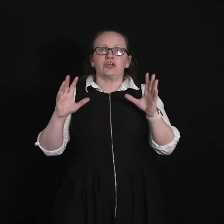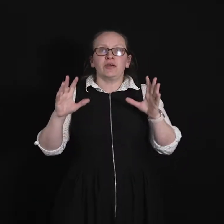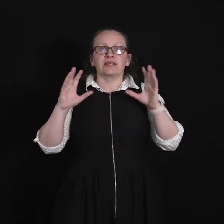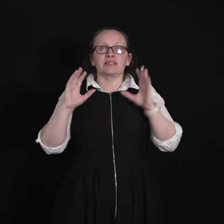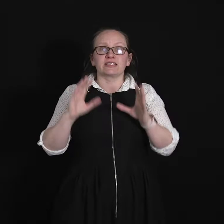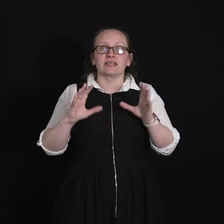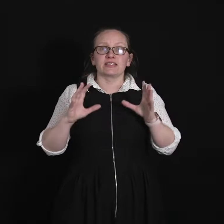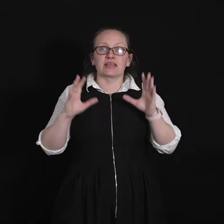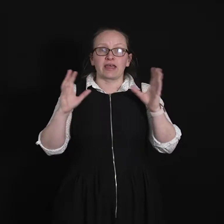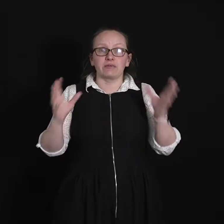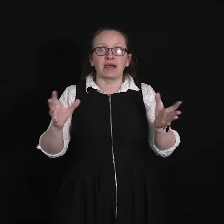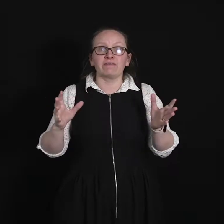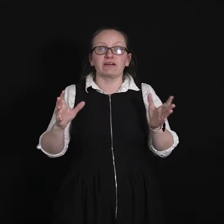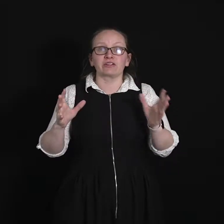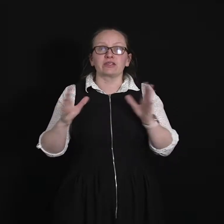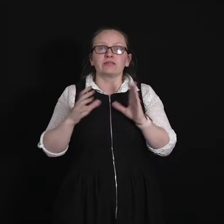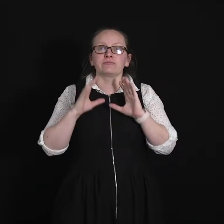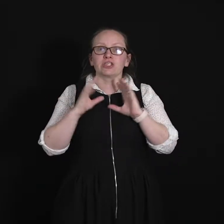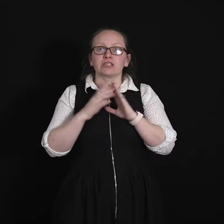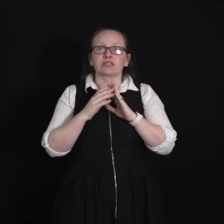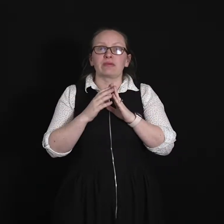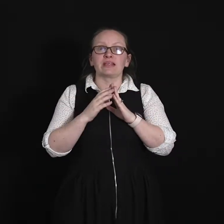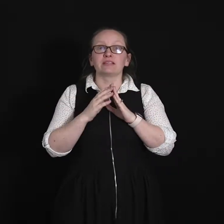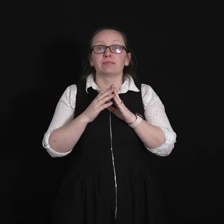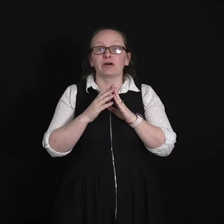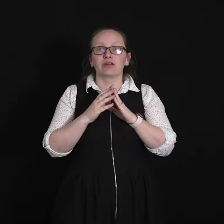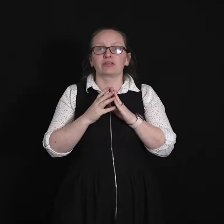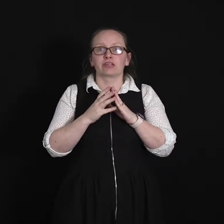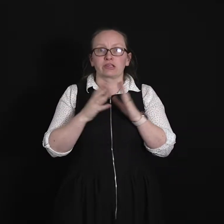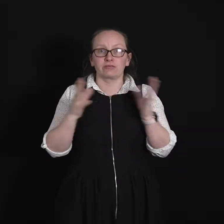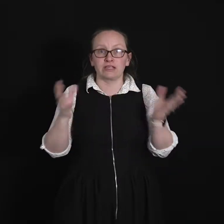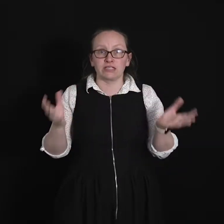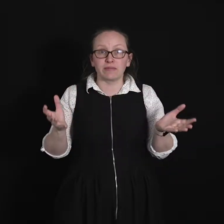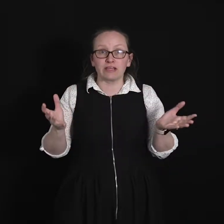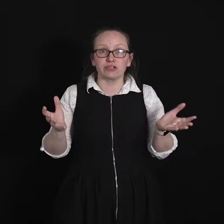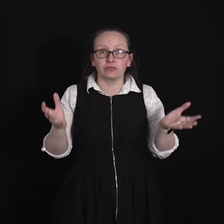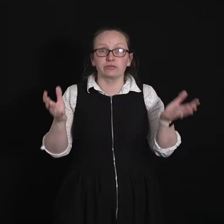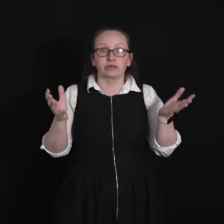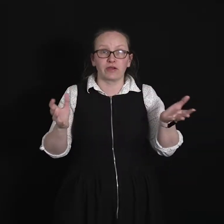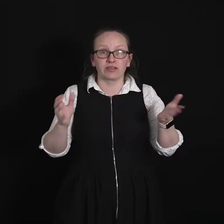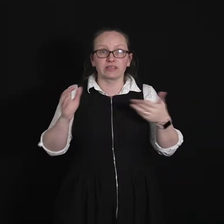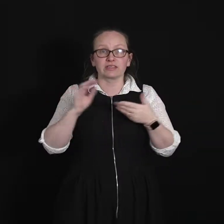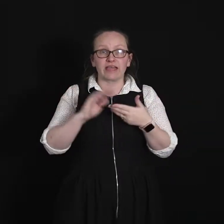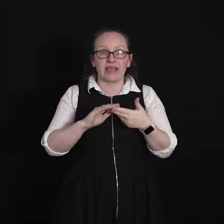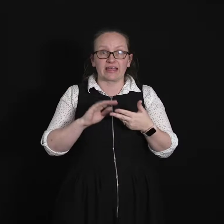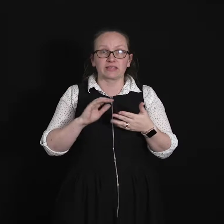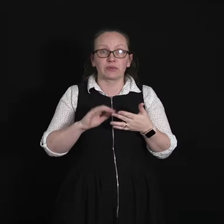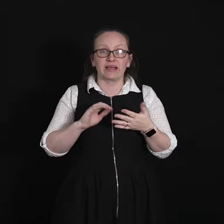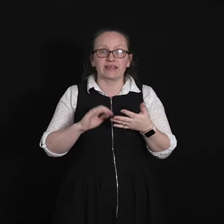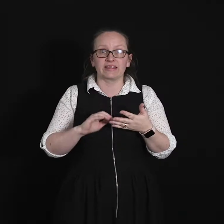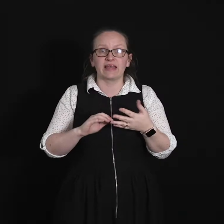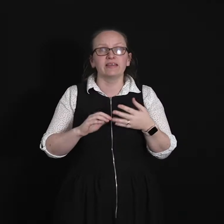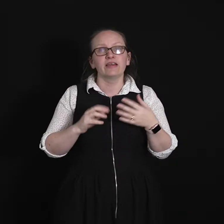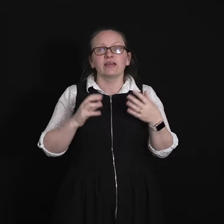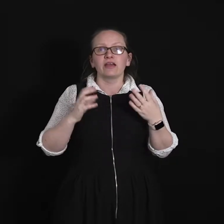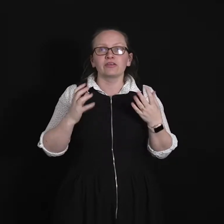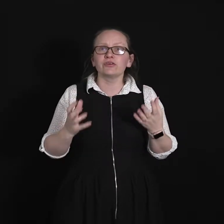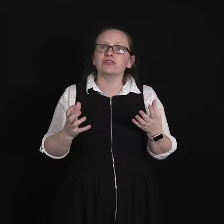showing that this is a wave function which is dependent upon the three spatial components x, y and z and also